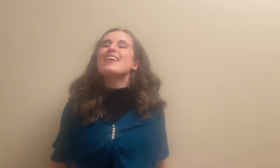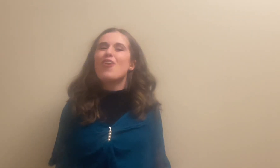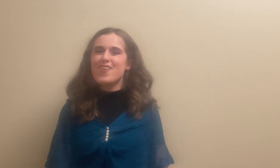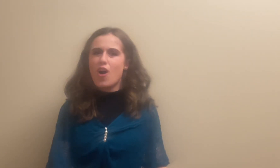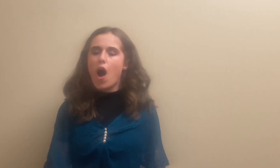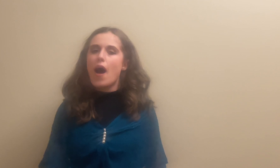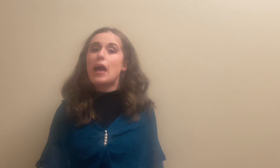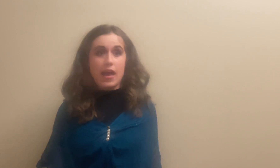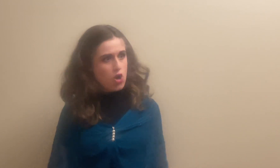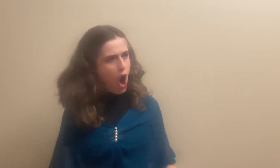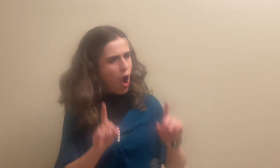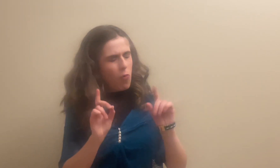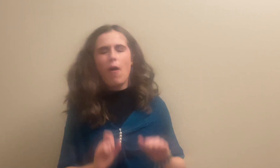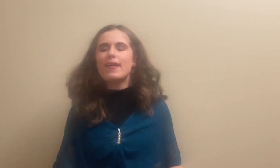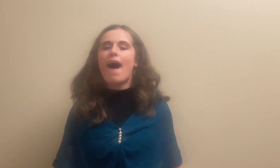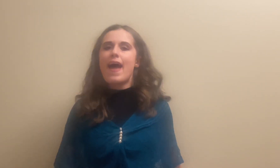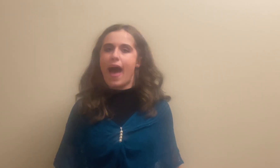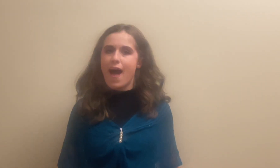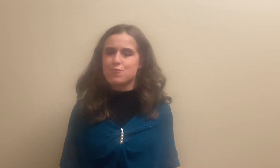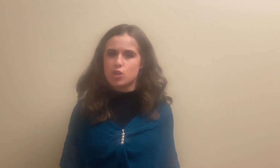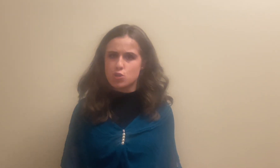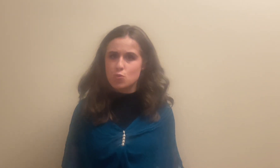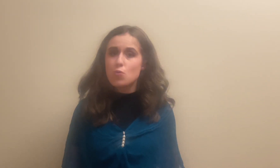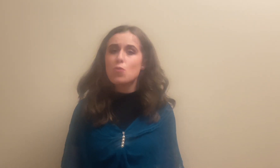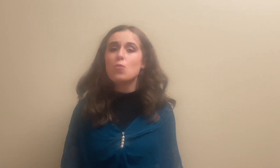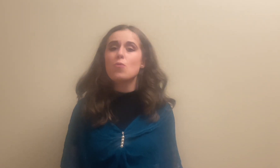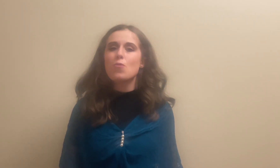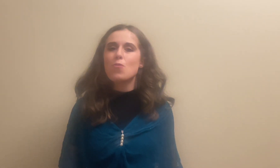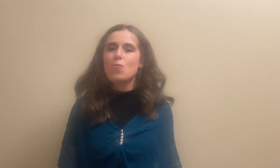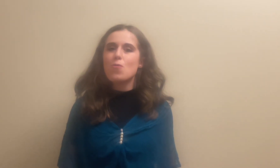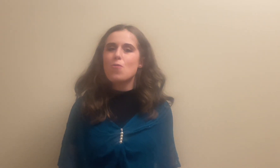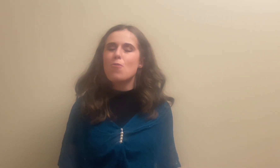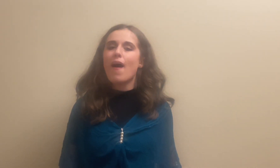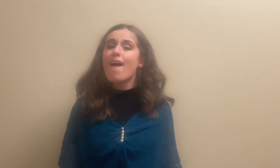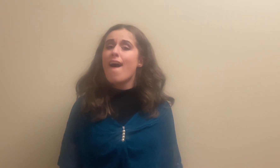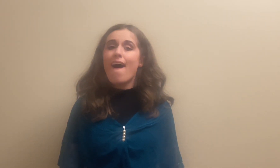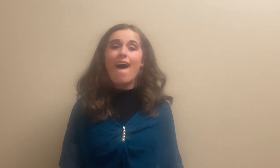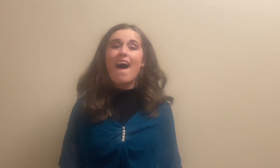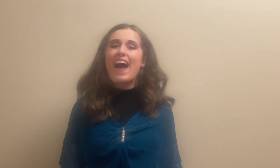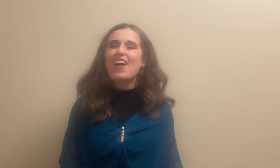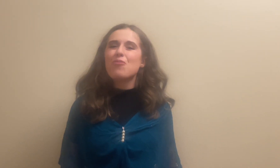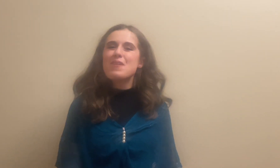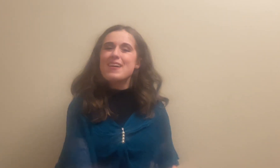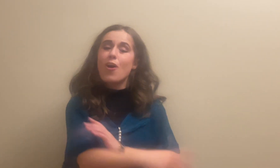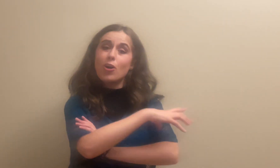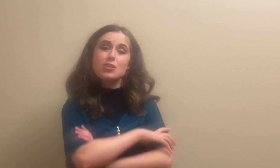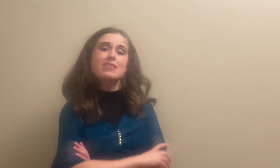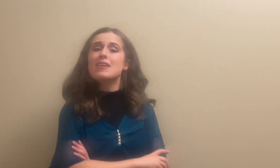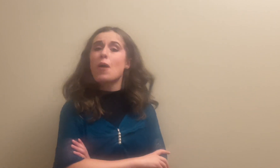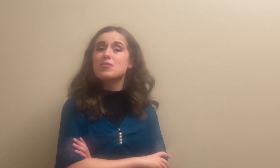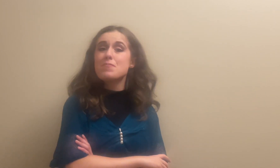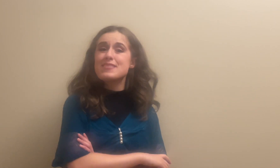or not, I know what I have to do I'll be cautiously optimistic